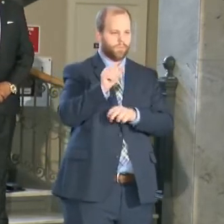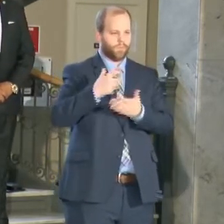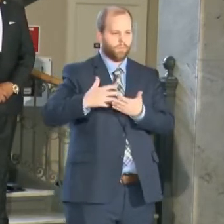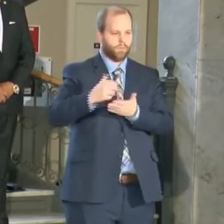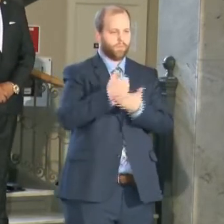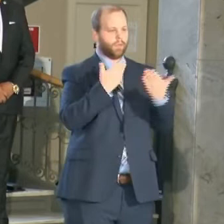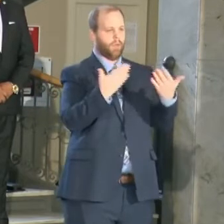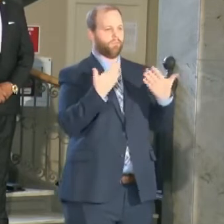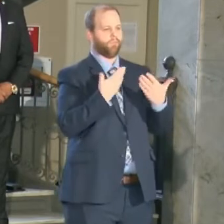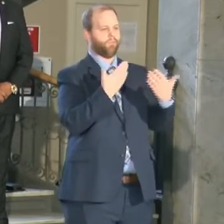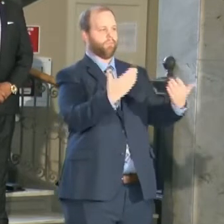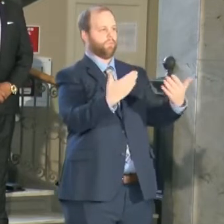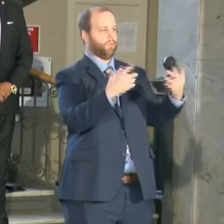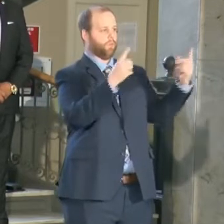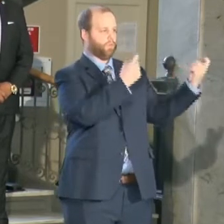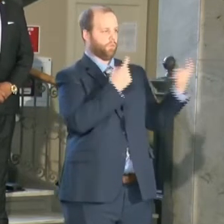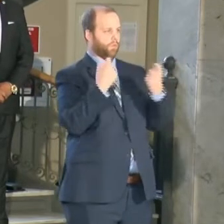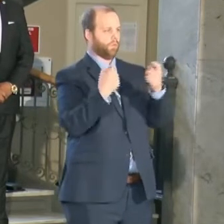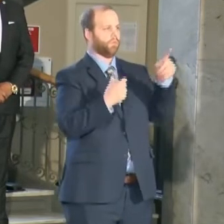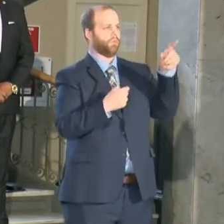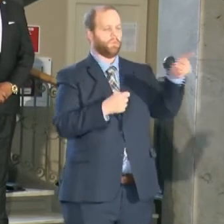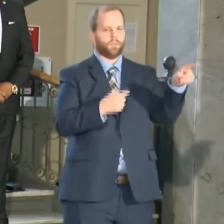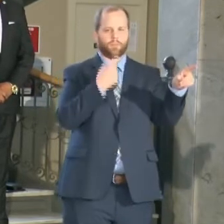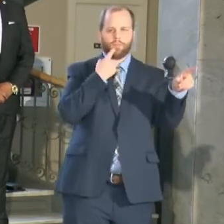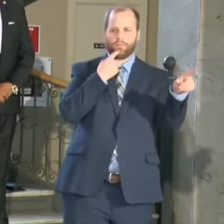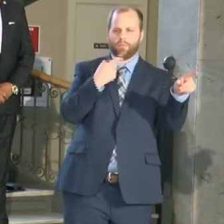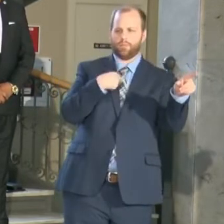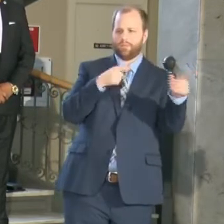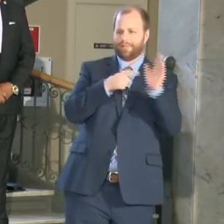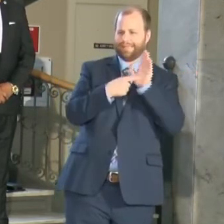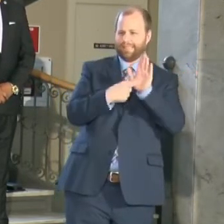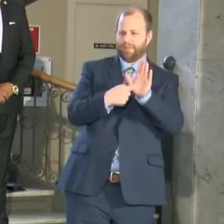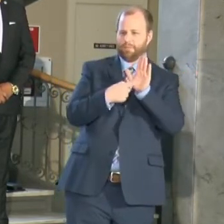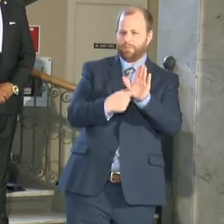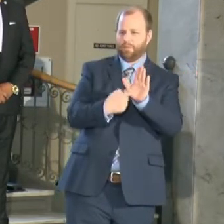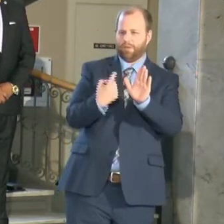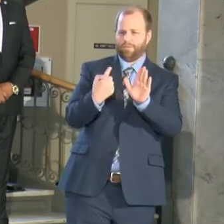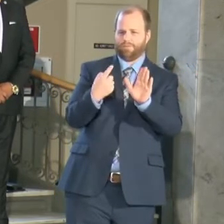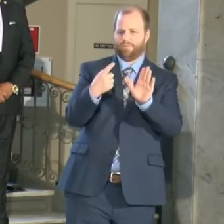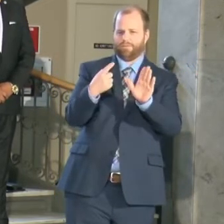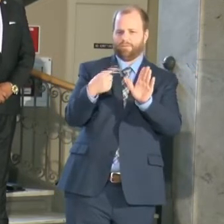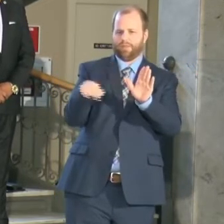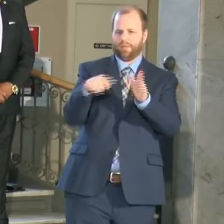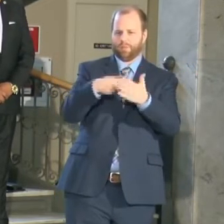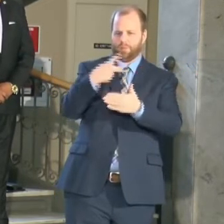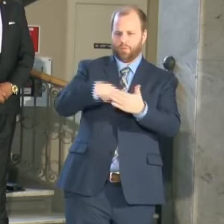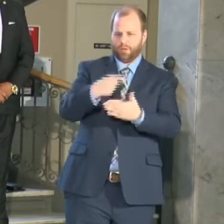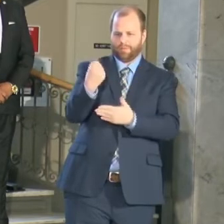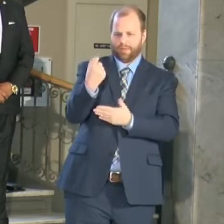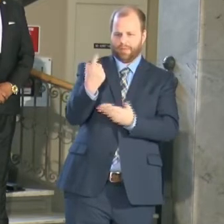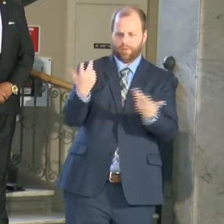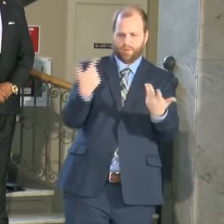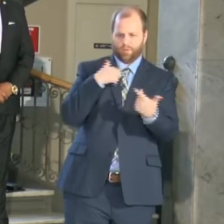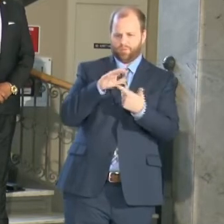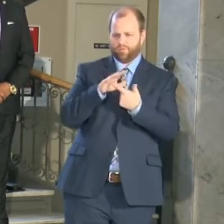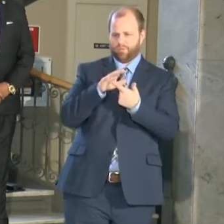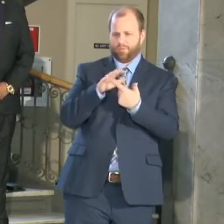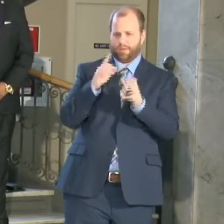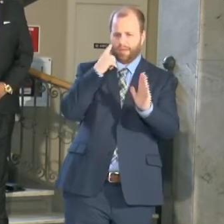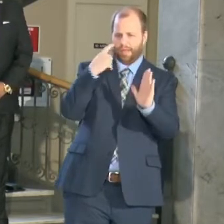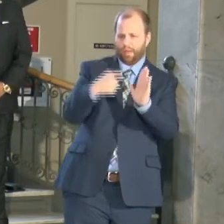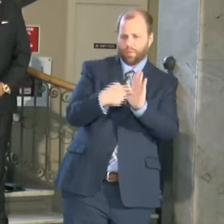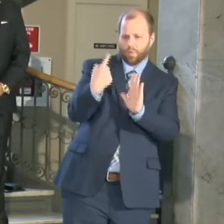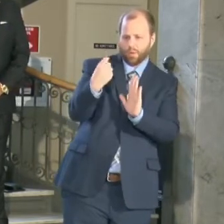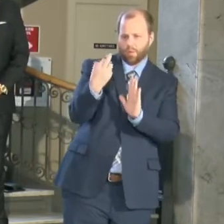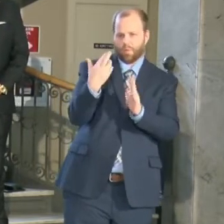you give an example of what one of these programs what will they actually be doing for you if you just want to point out one or how is this really going to